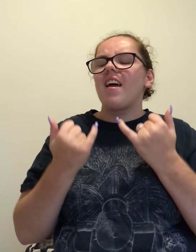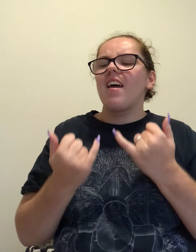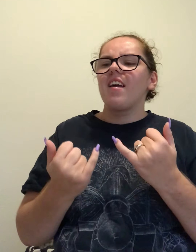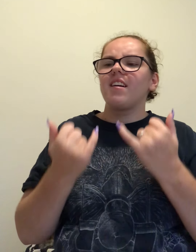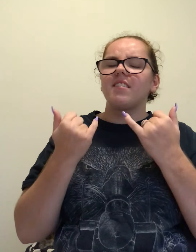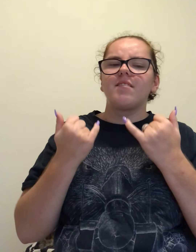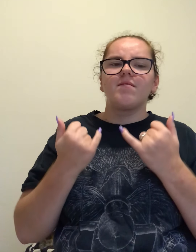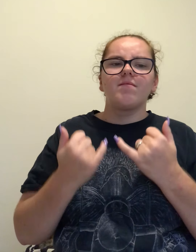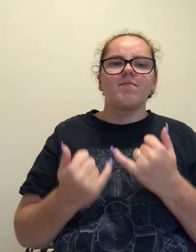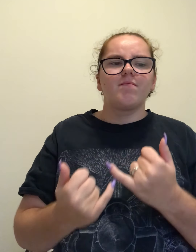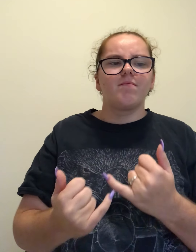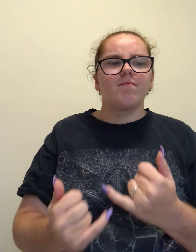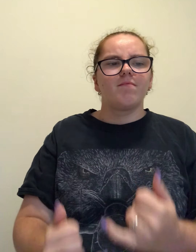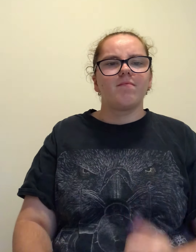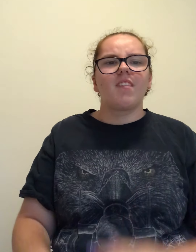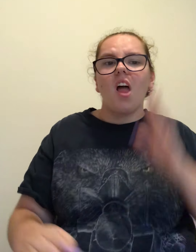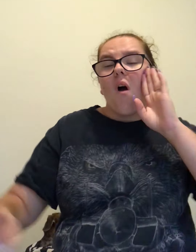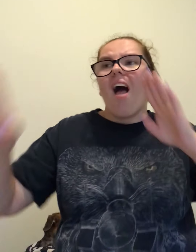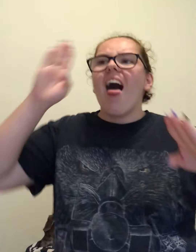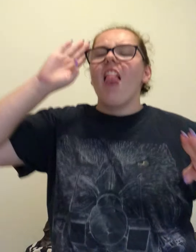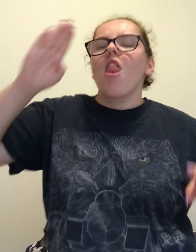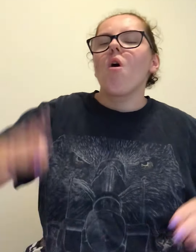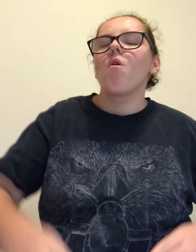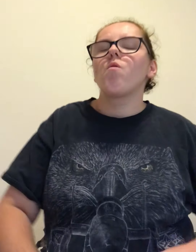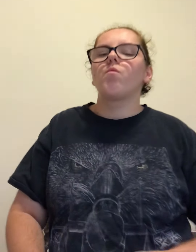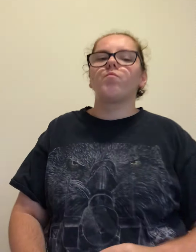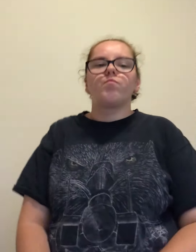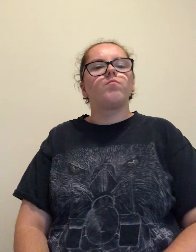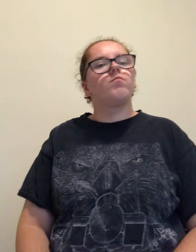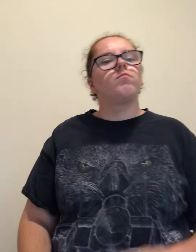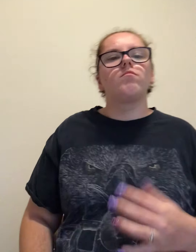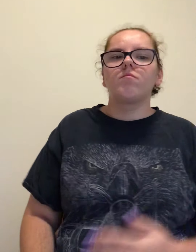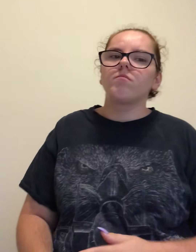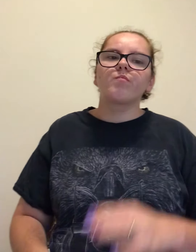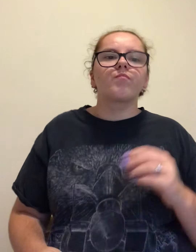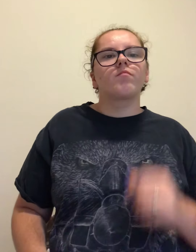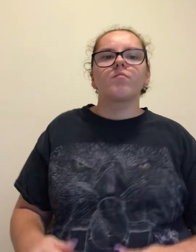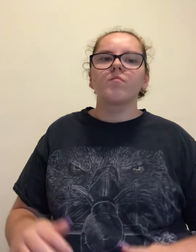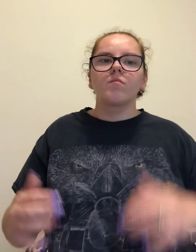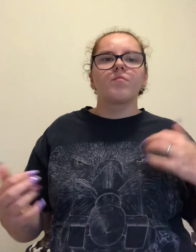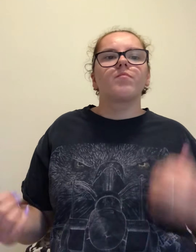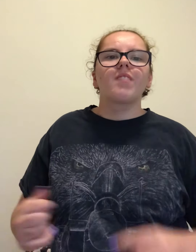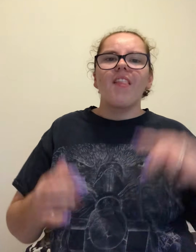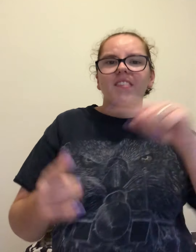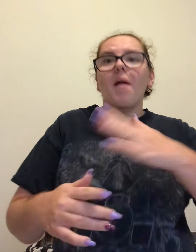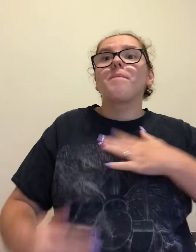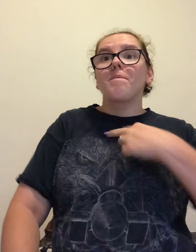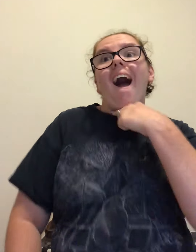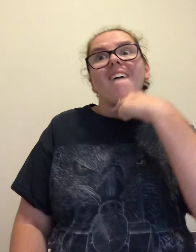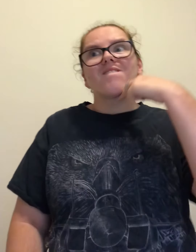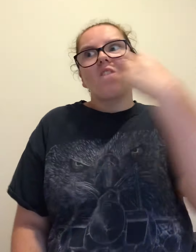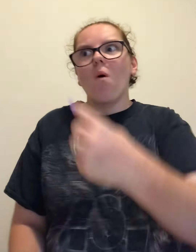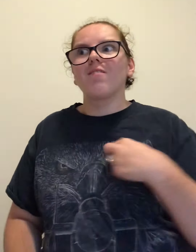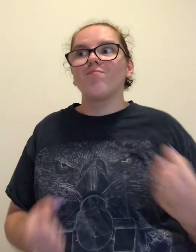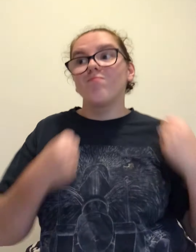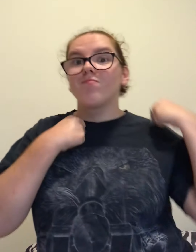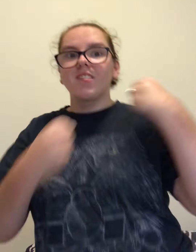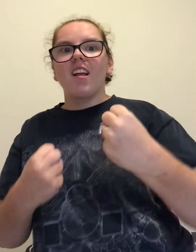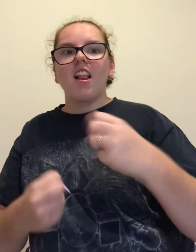Hello, hello, this is my voice Hello,